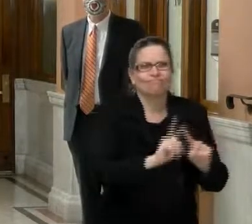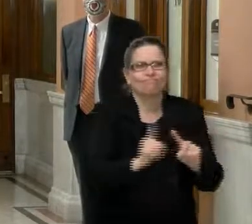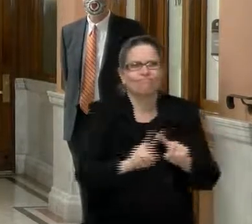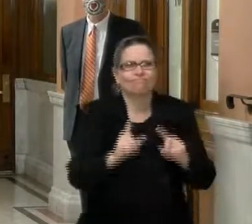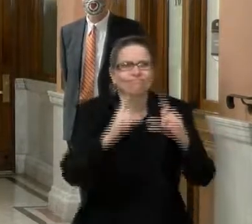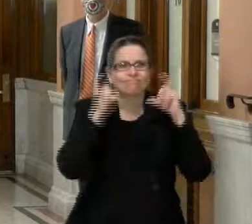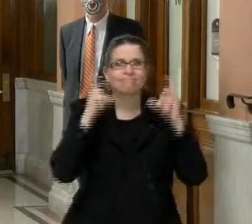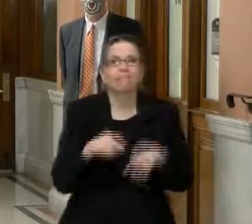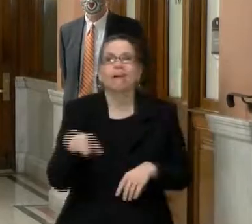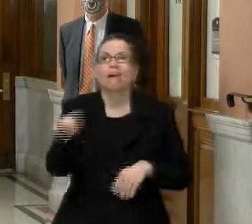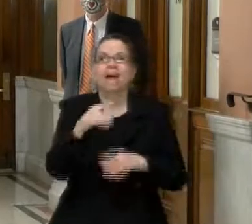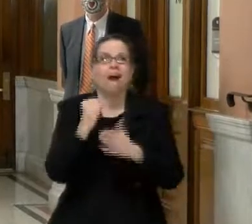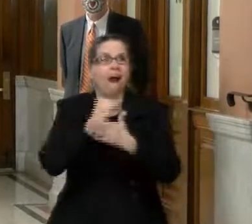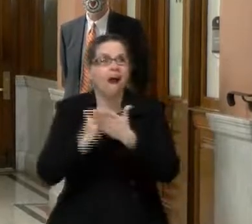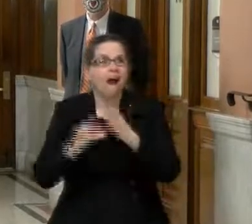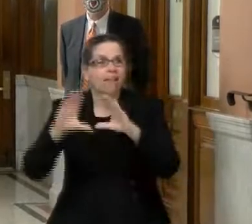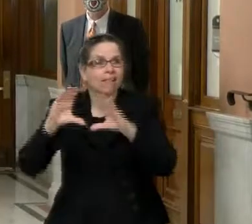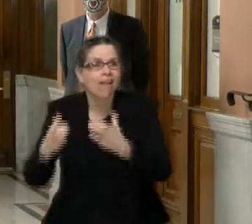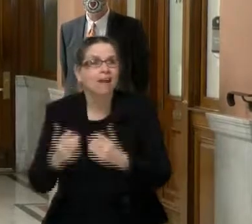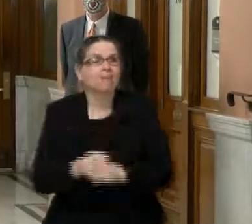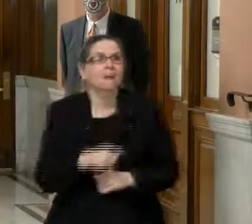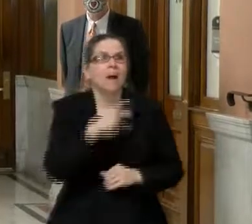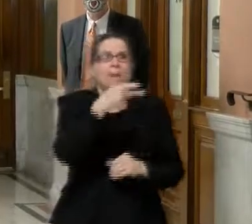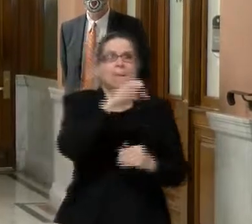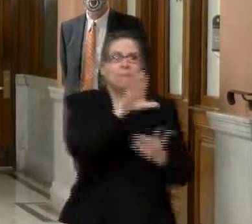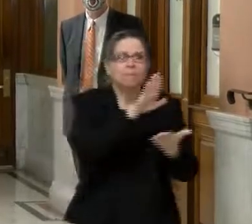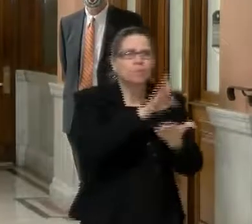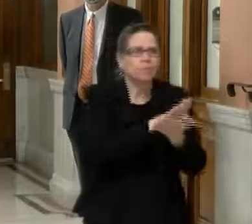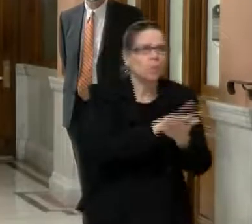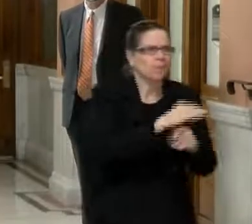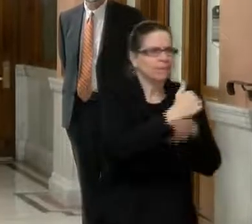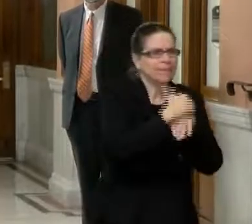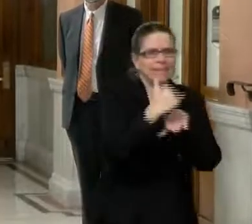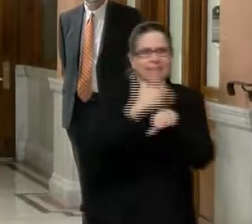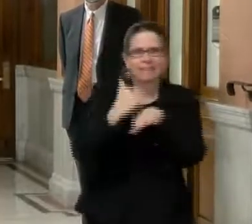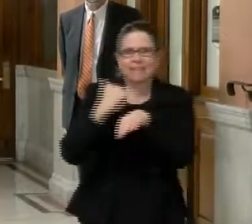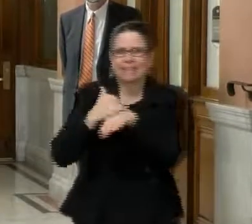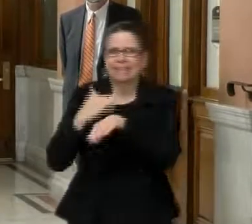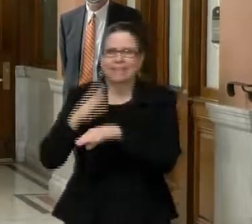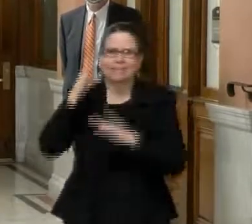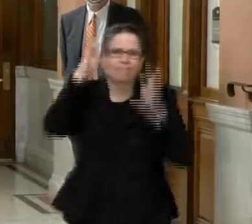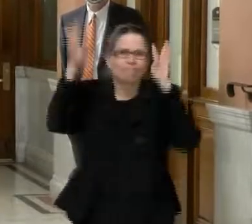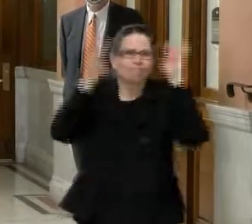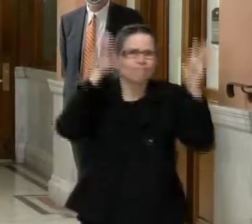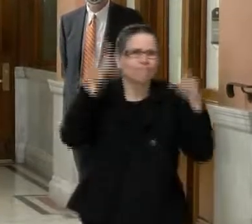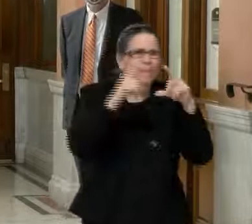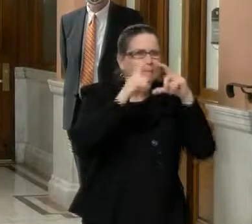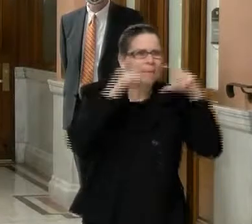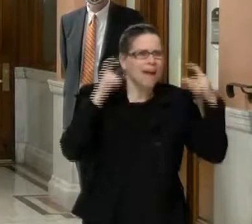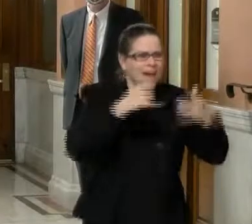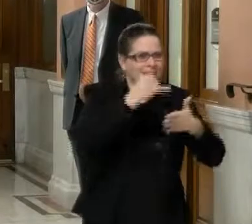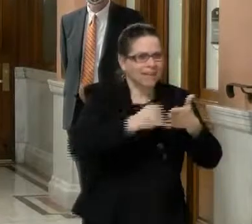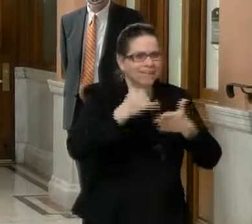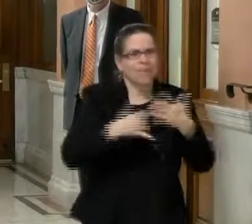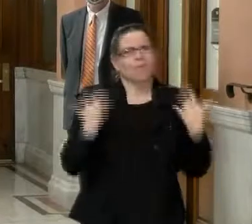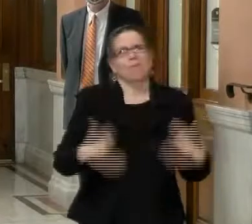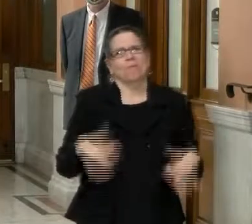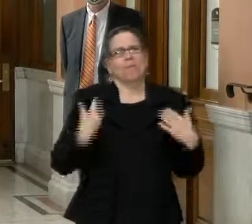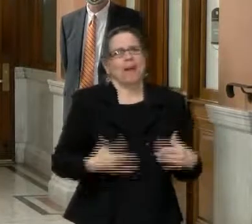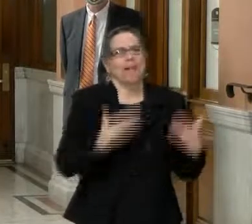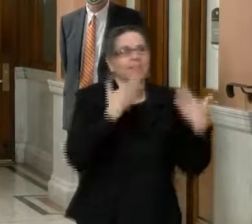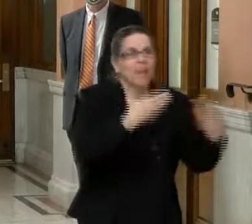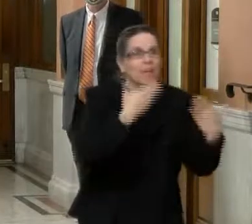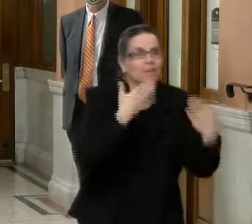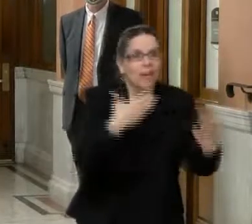our, was the public school students. So I just want to thank, uh, everybody who submitted a mask design and we'll have more information coming out shortly.